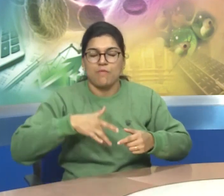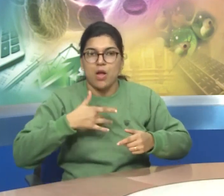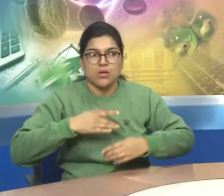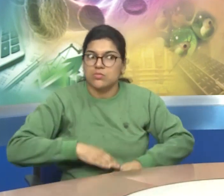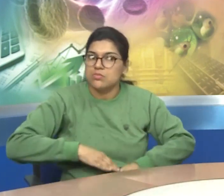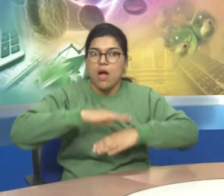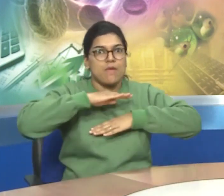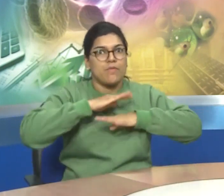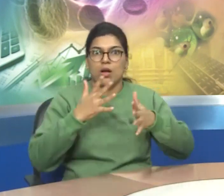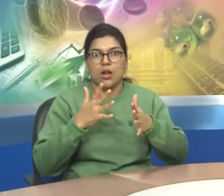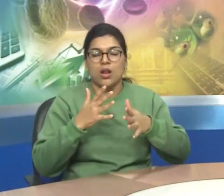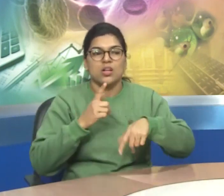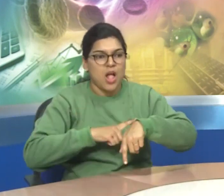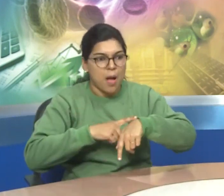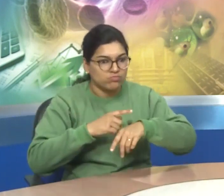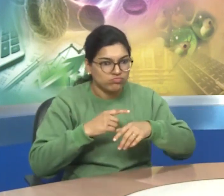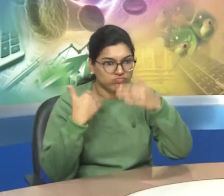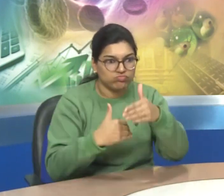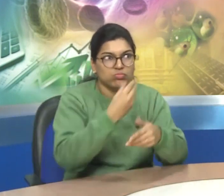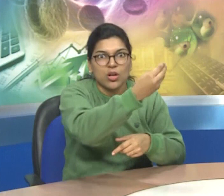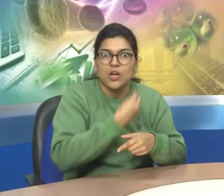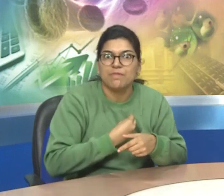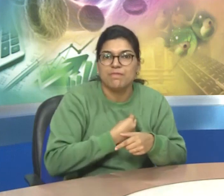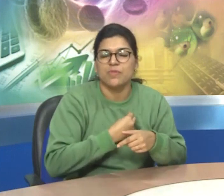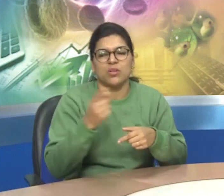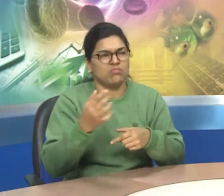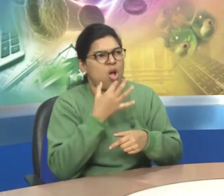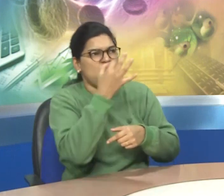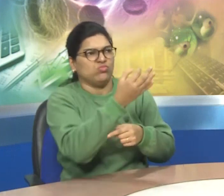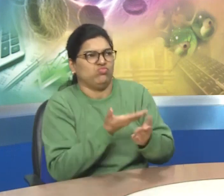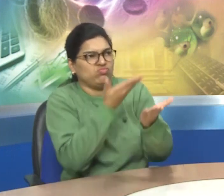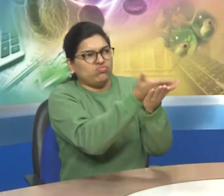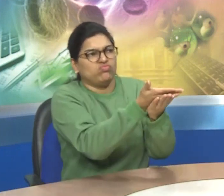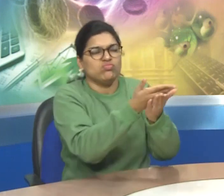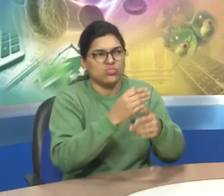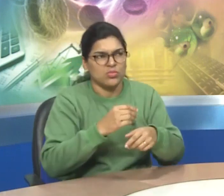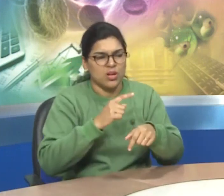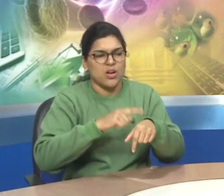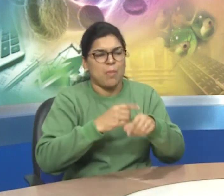answer then they may demand separate discussion on the subject